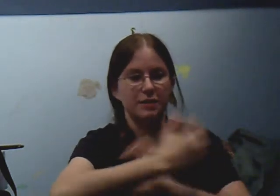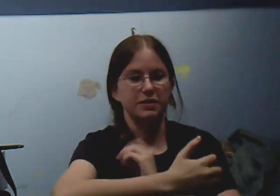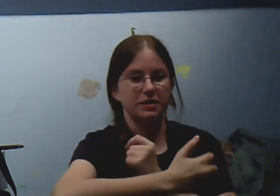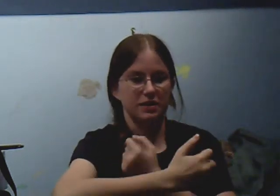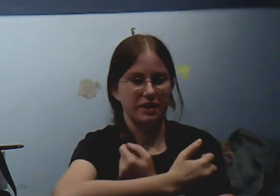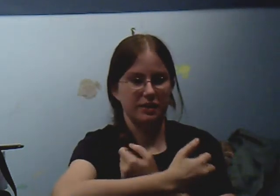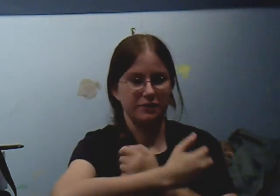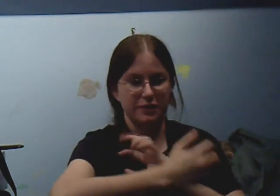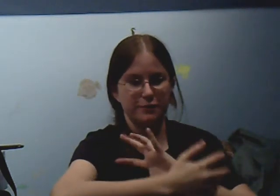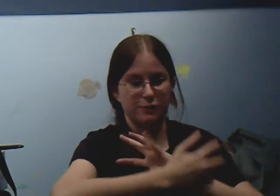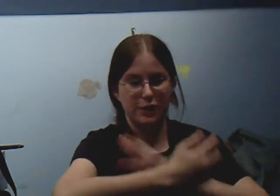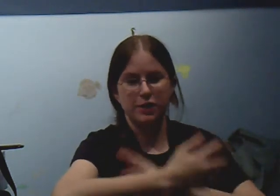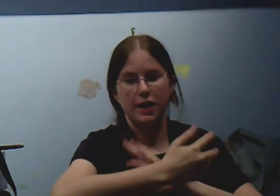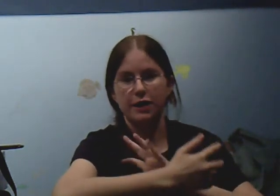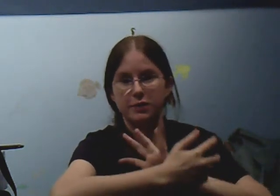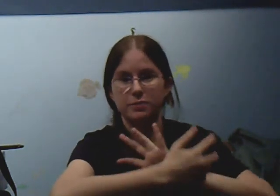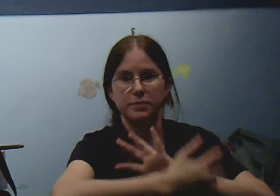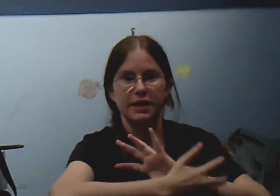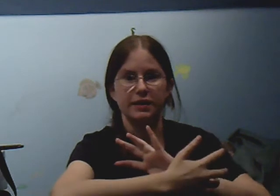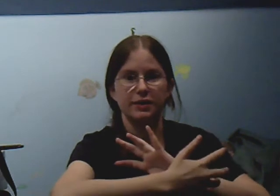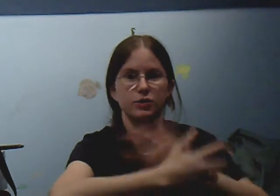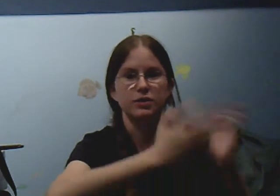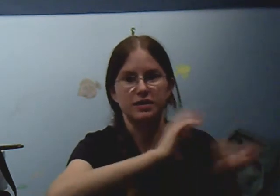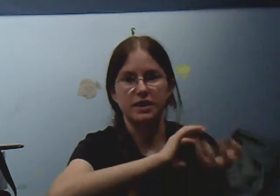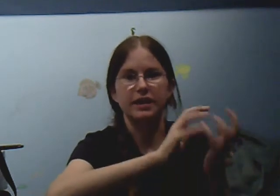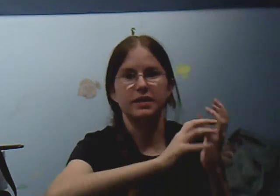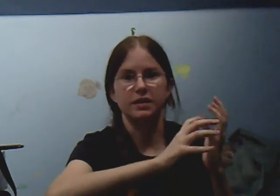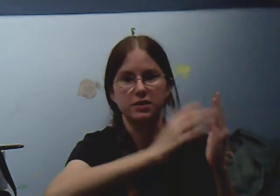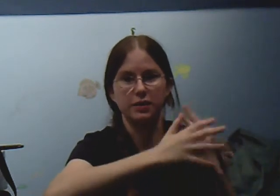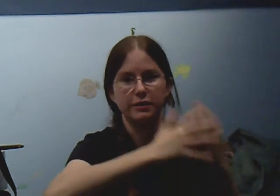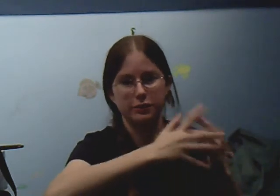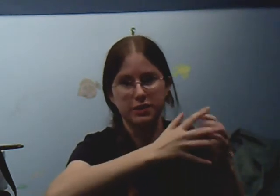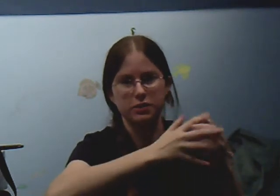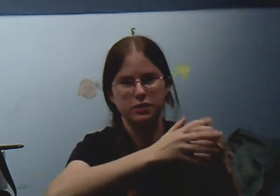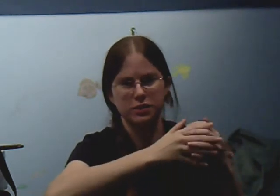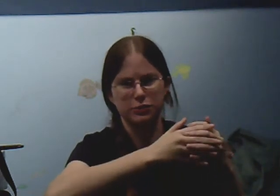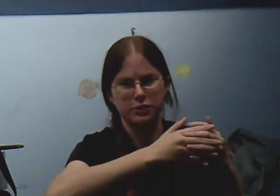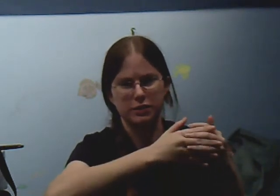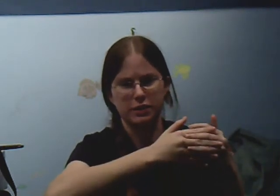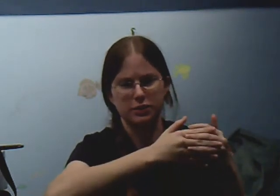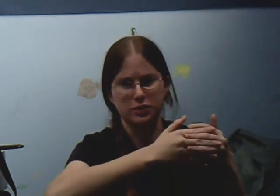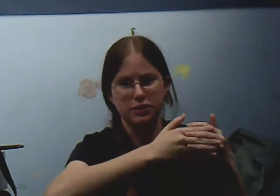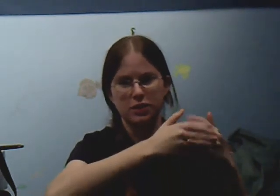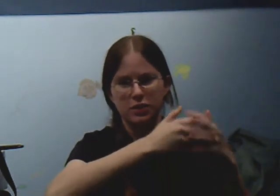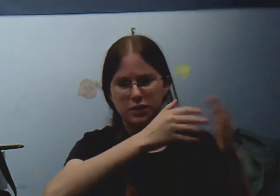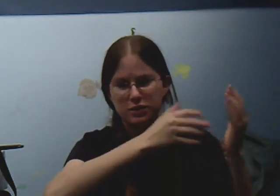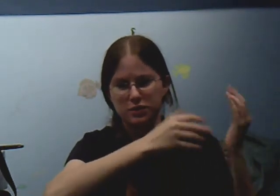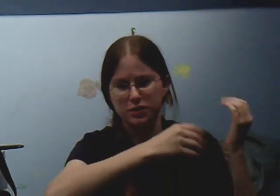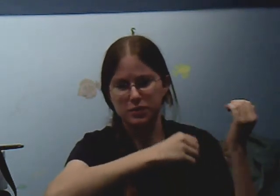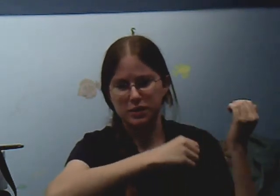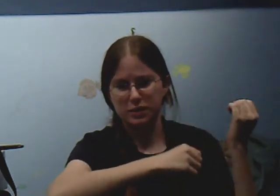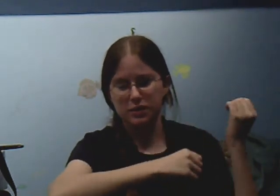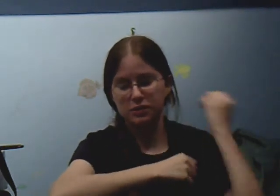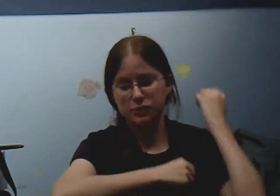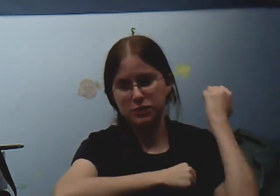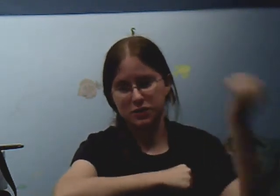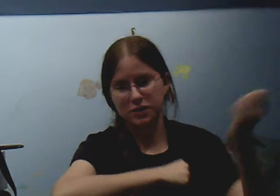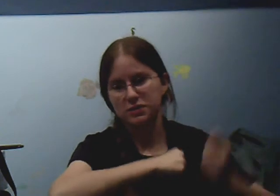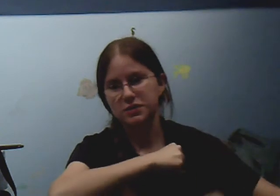opposite that of, I'd rather have a companion who is not in a love relationship with the Doctor. So, it was just